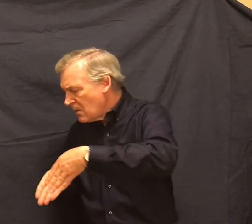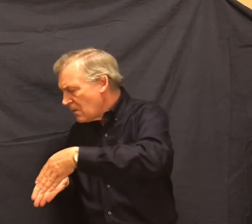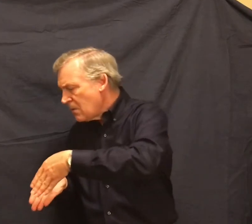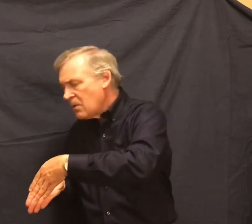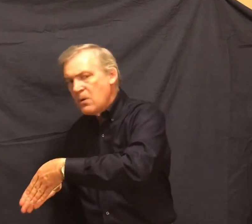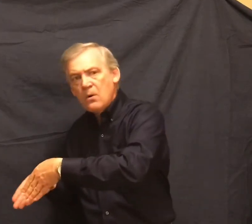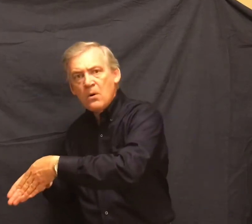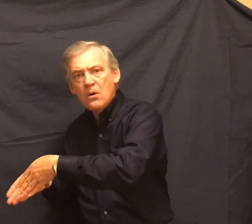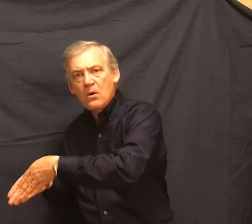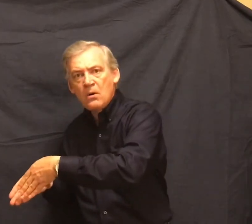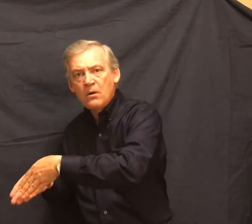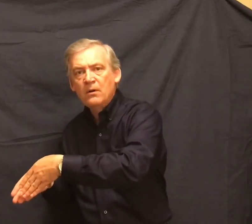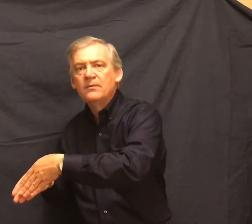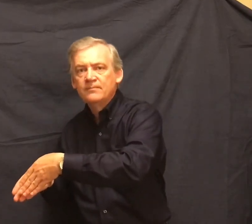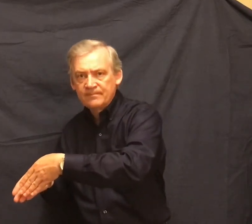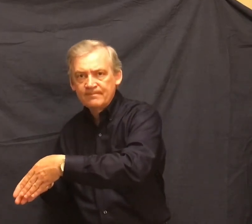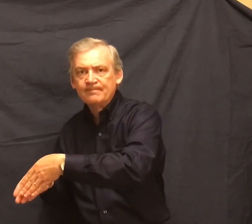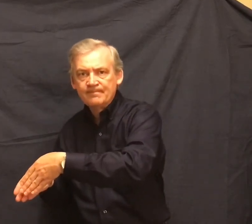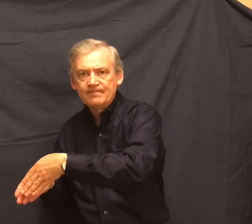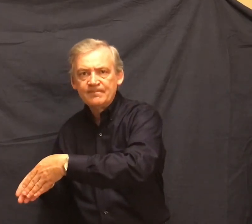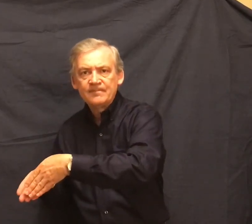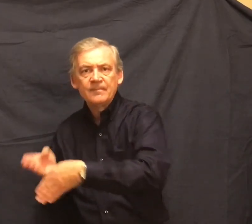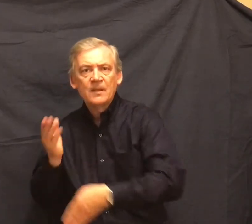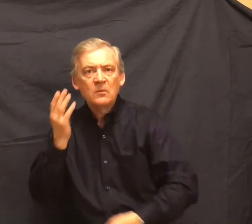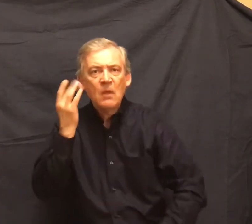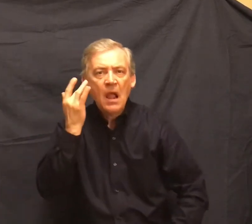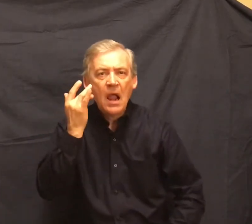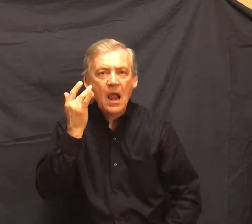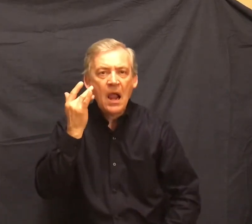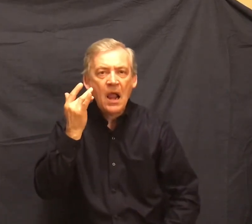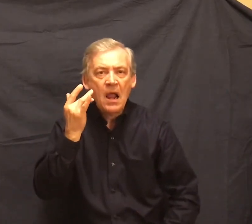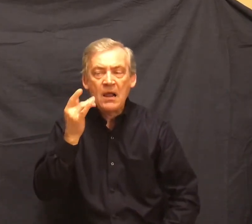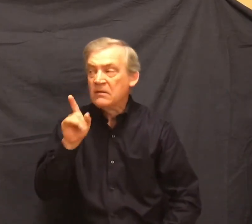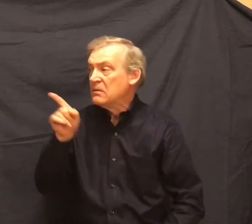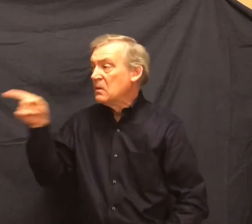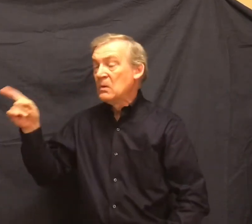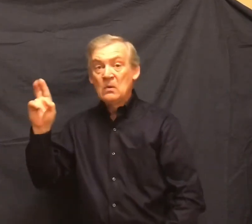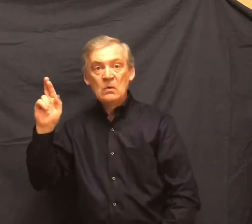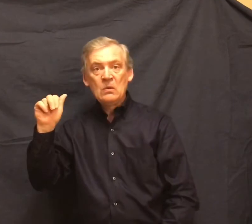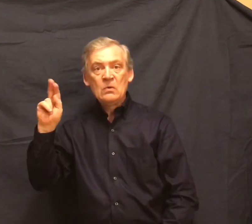beaten hard by boys coming down from the ranches to swim in the deep pool,